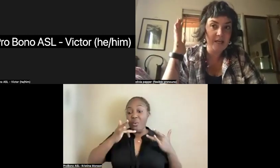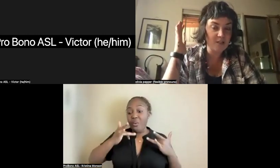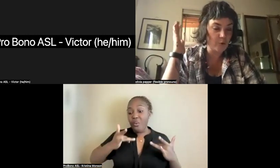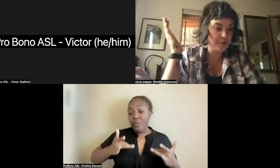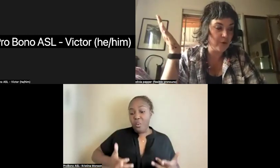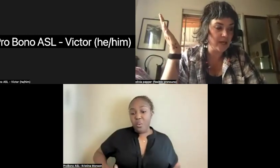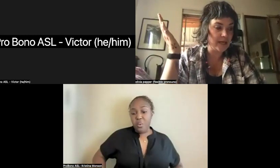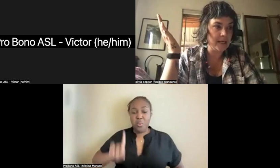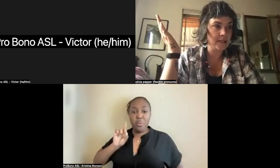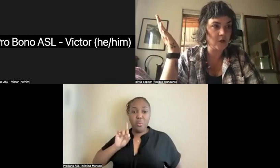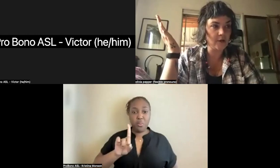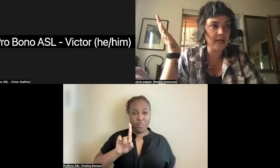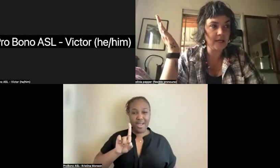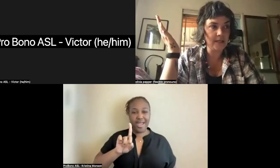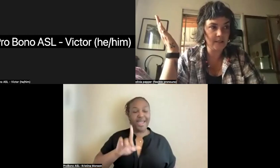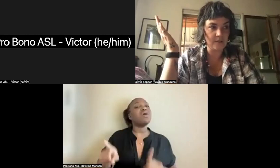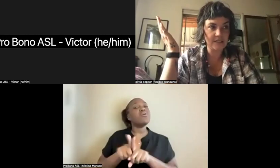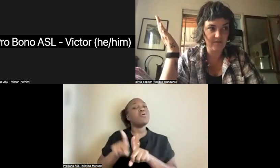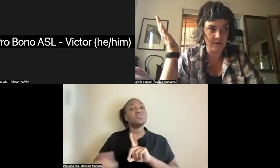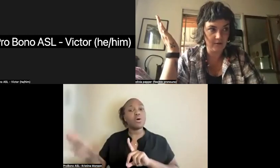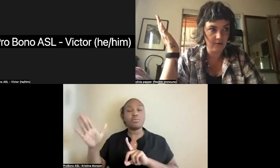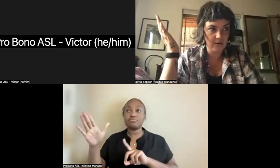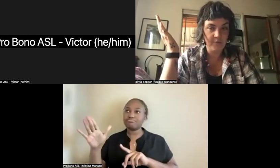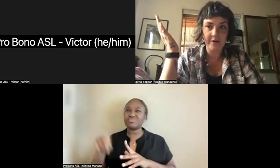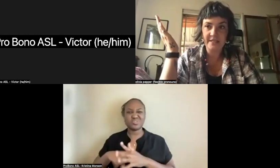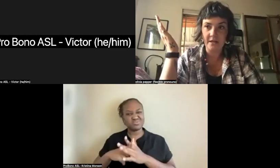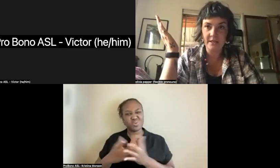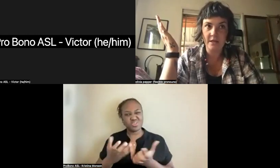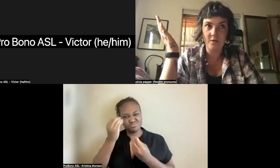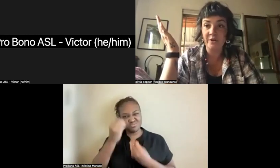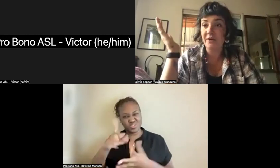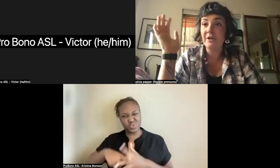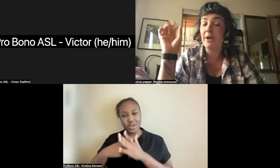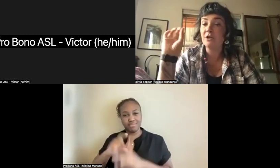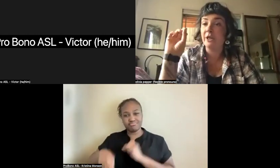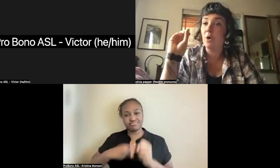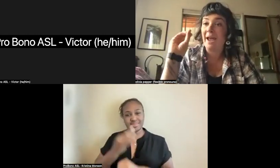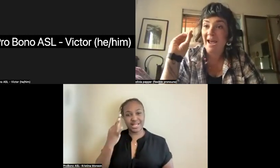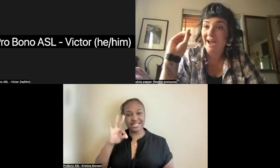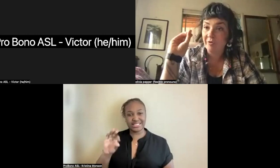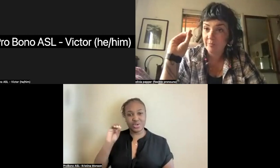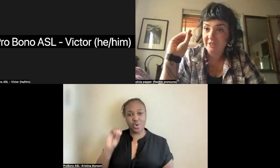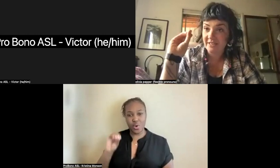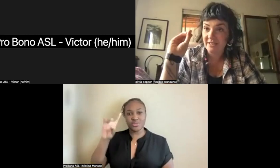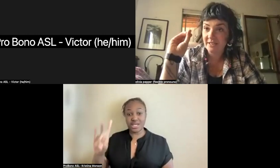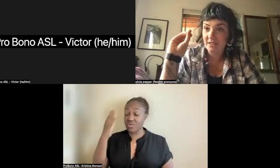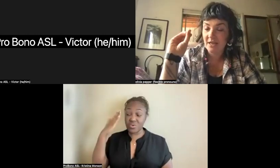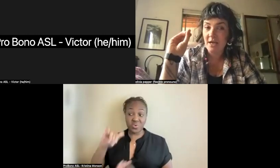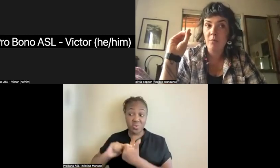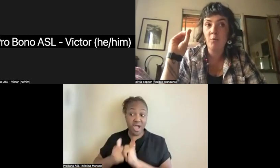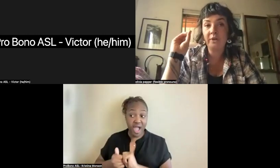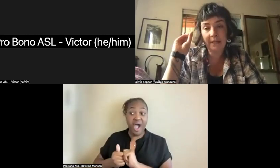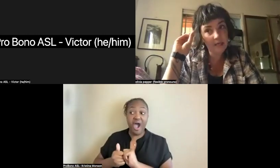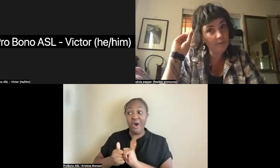it's worth noting, in starting in 1907, Baroness Elsa, we don't even actually know how this person did this,